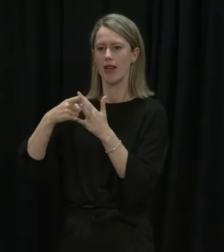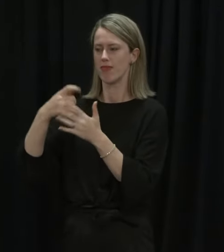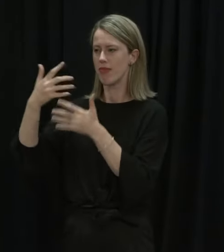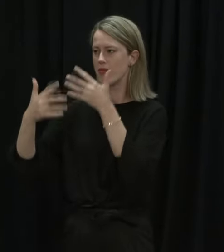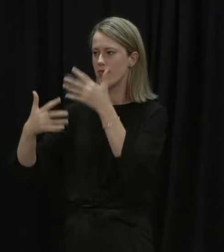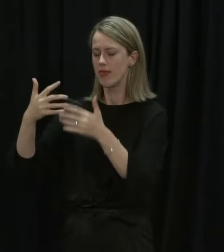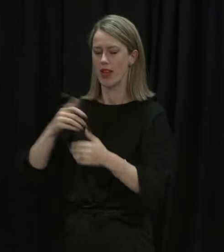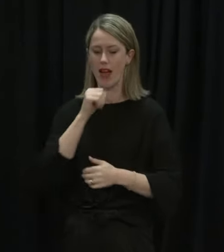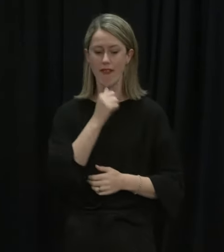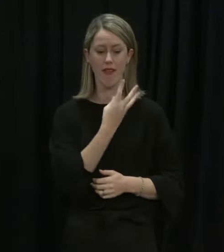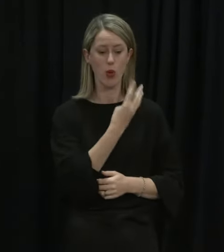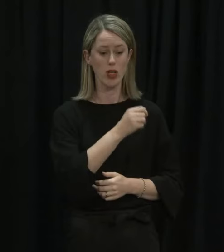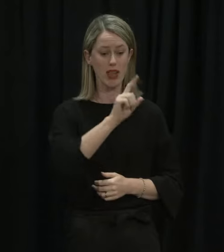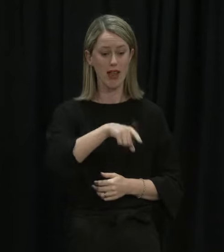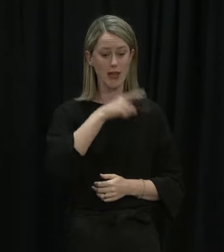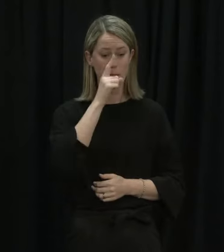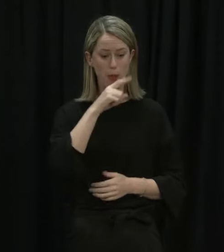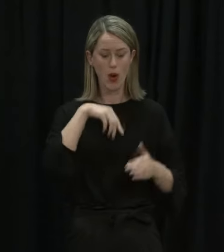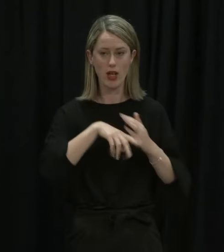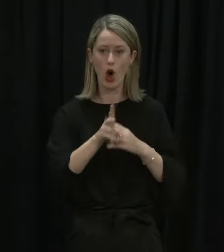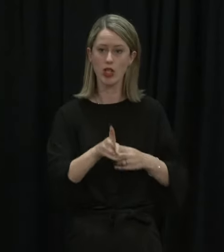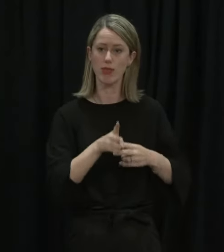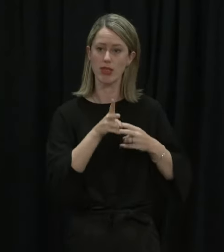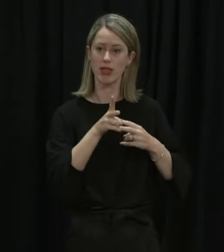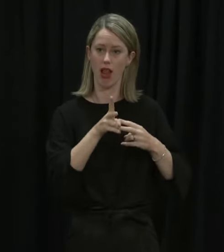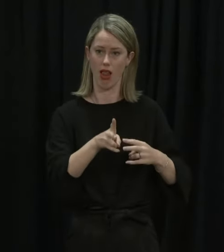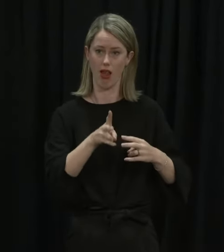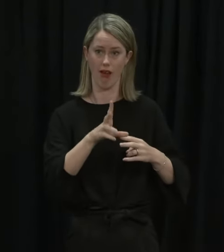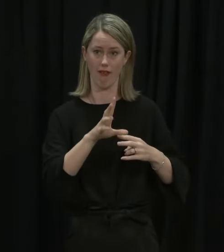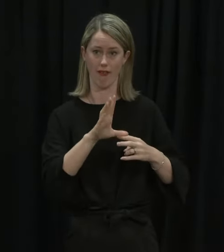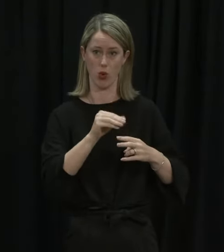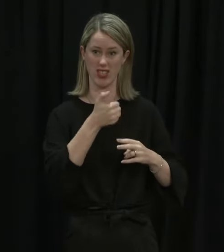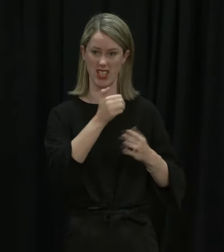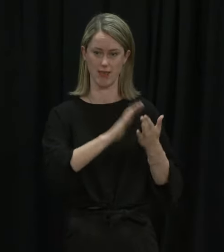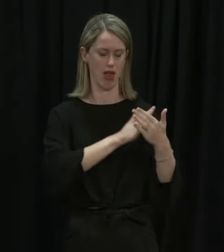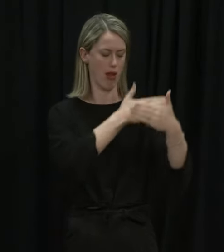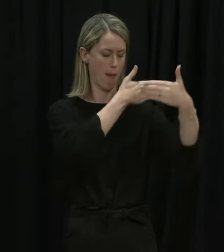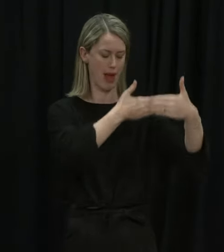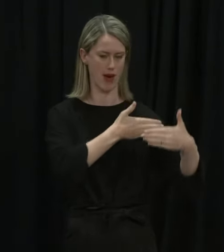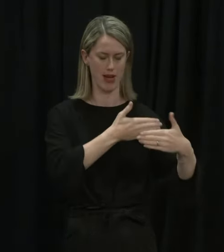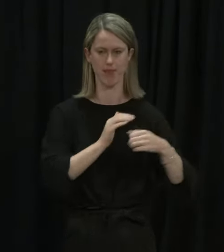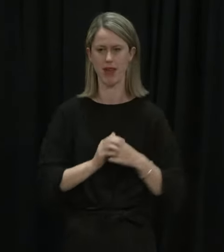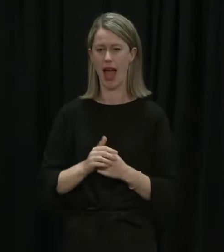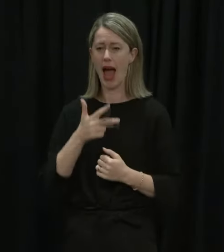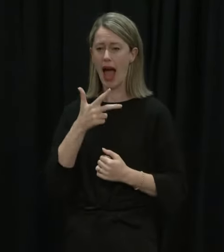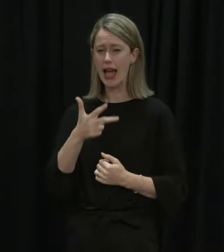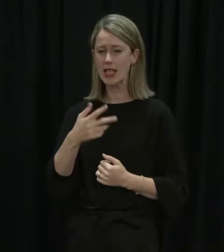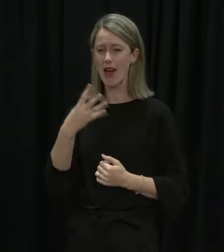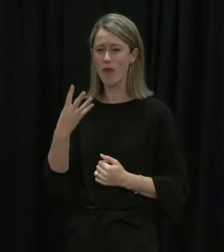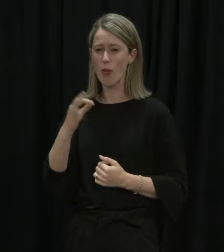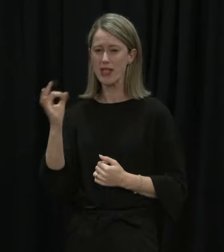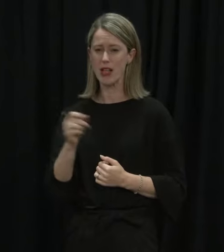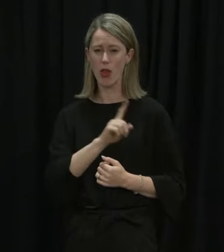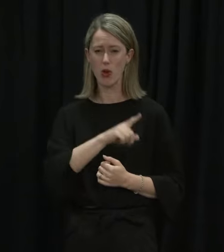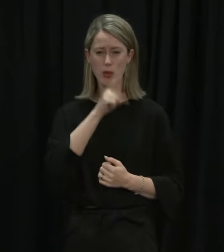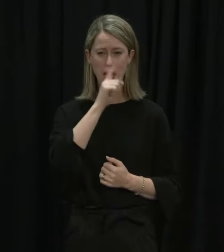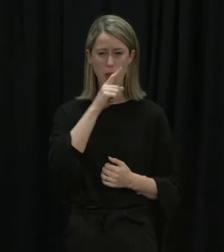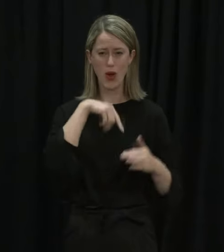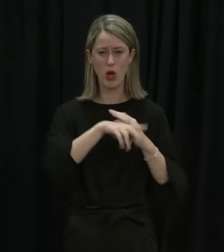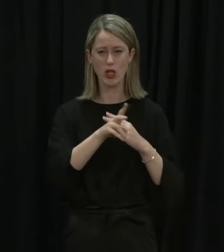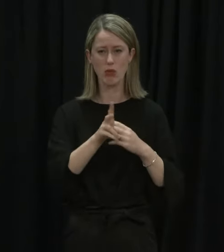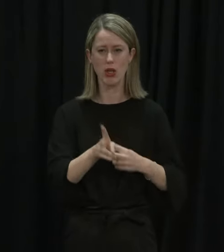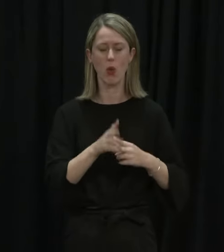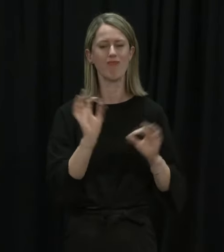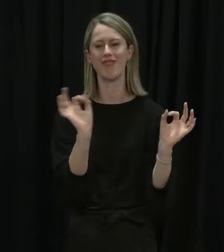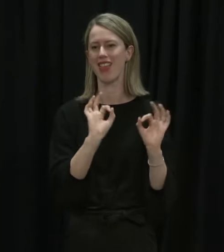,000 patients hospitalised in the six months to the middle of this year in the UK, 84% of those people hospitalised had